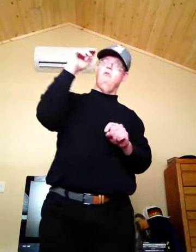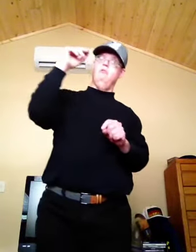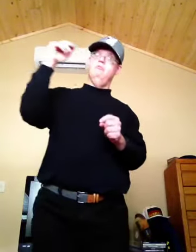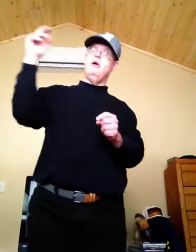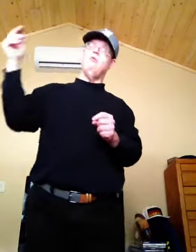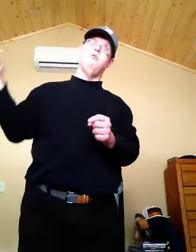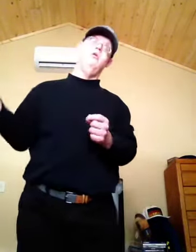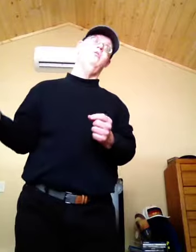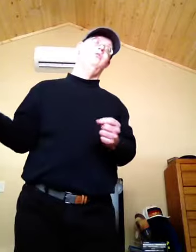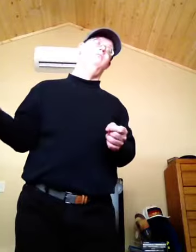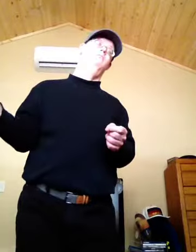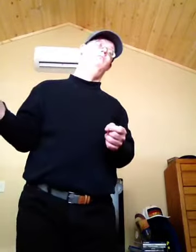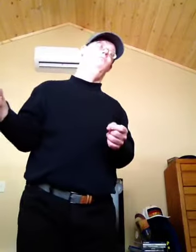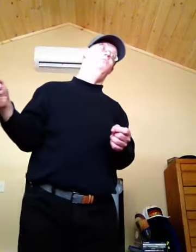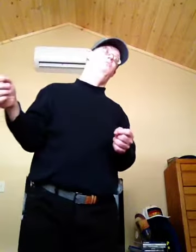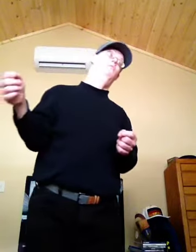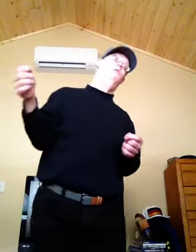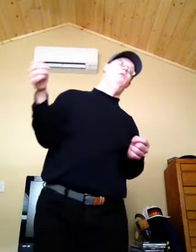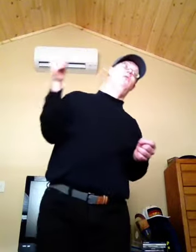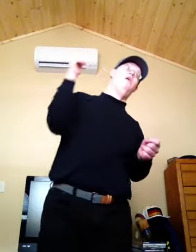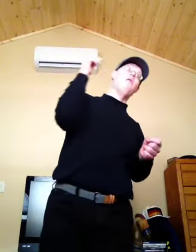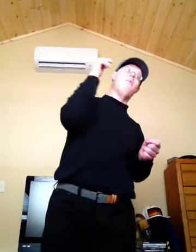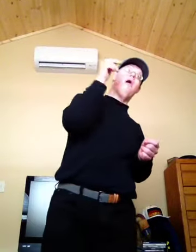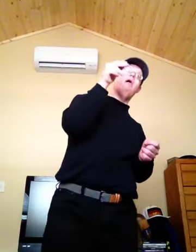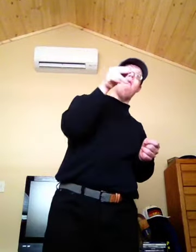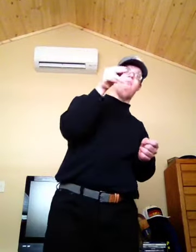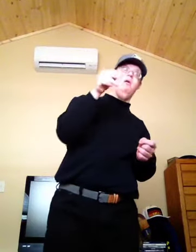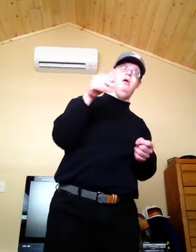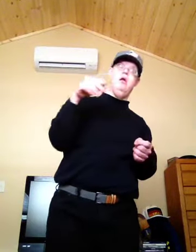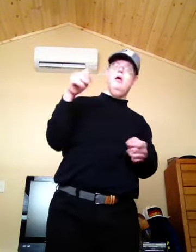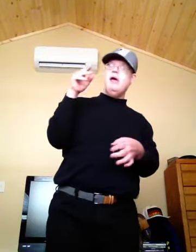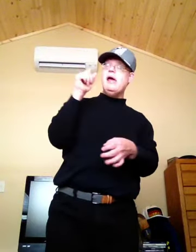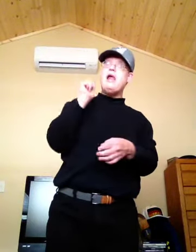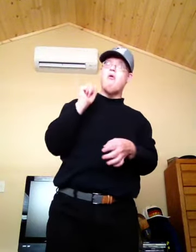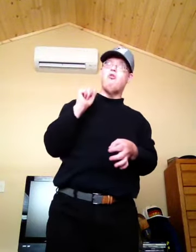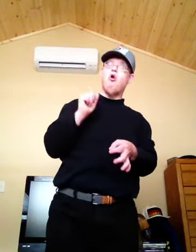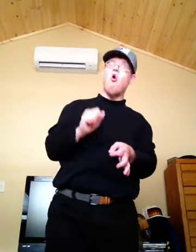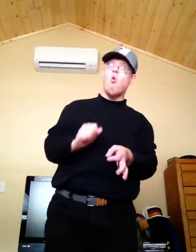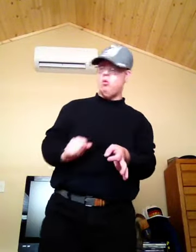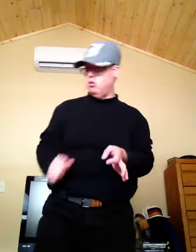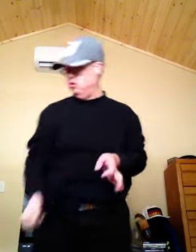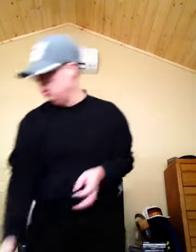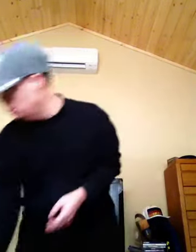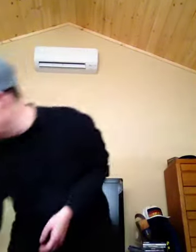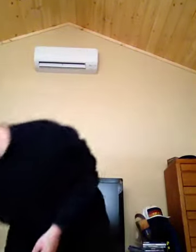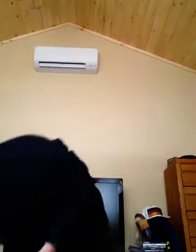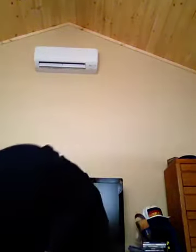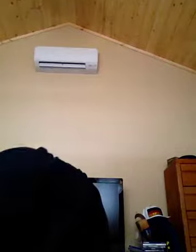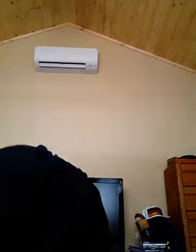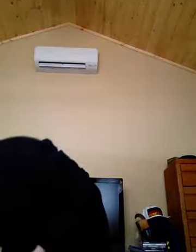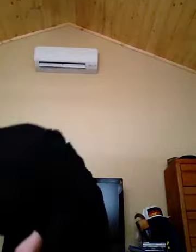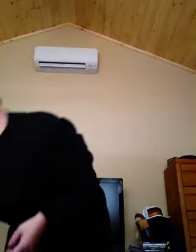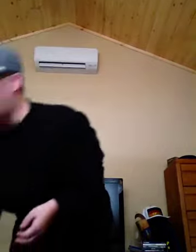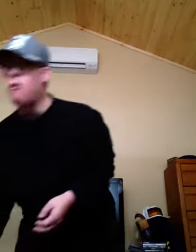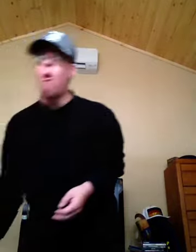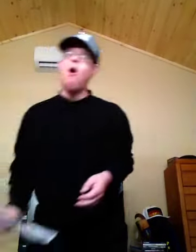regular season. Then the playoffs begin. And I was told. That the playoffs.